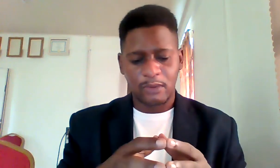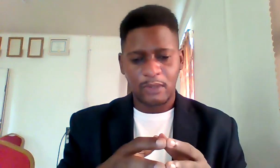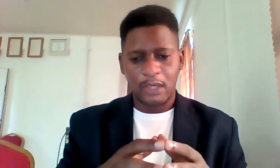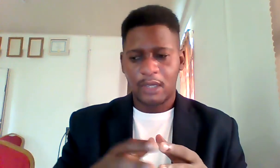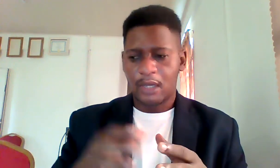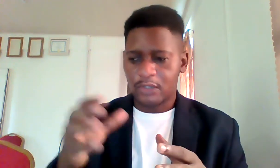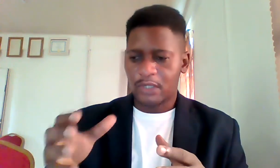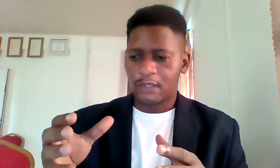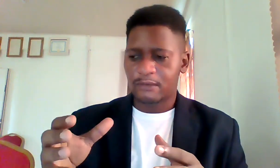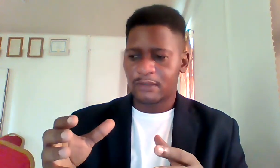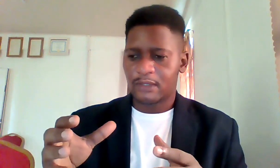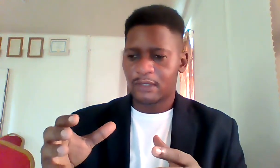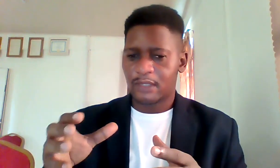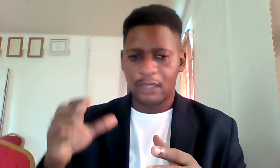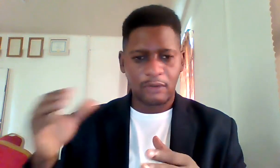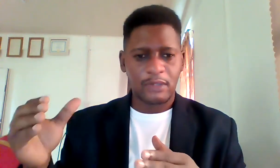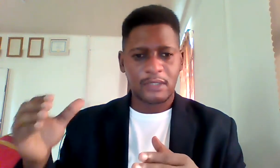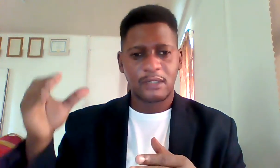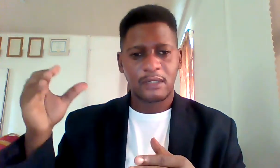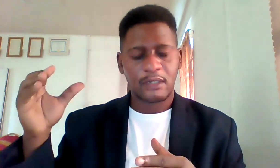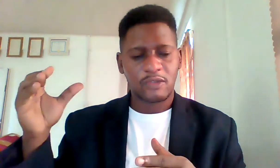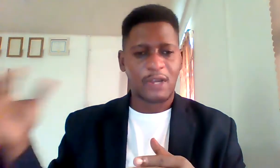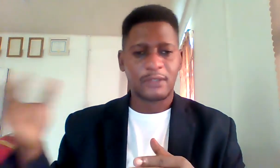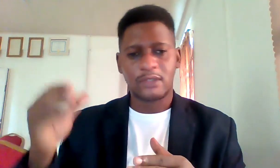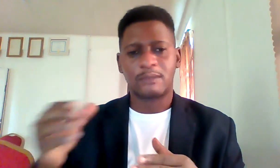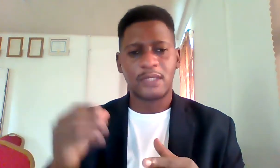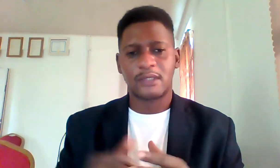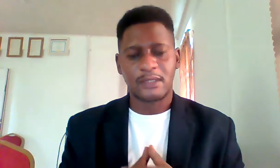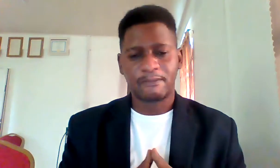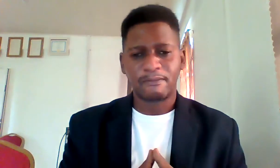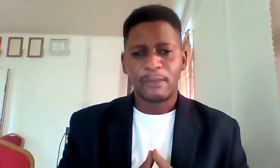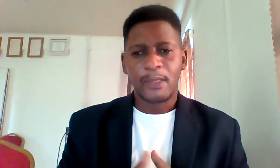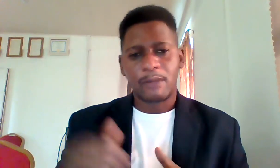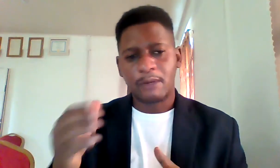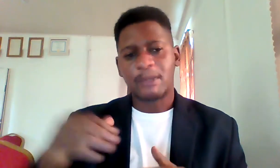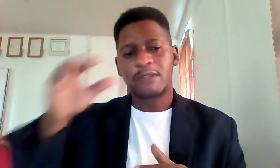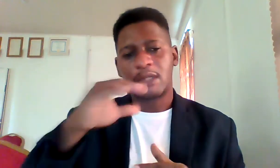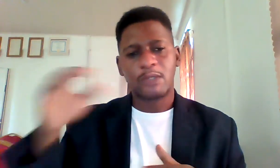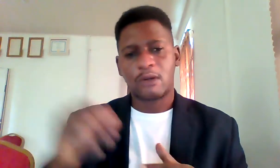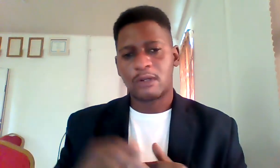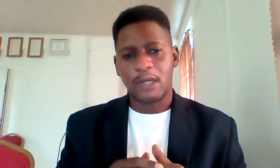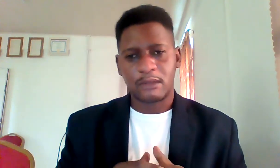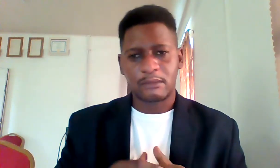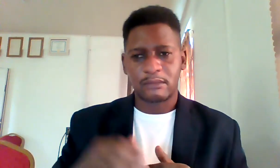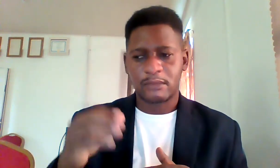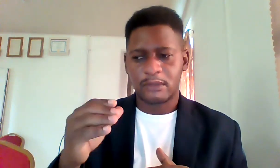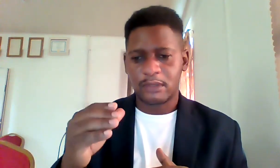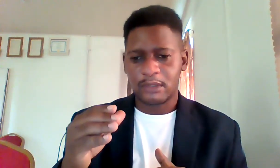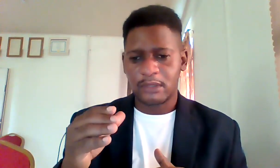achieve the increased traffic to the business but remember everything that we talk about the